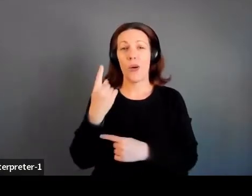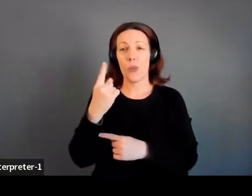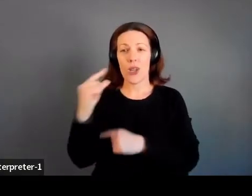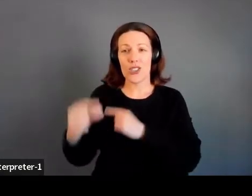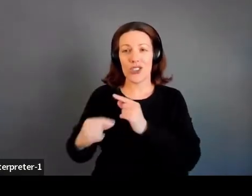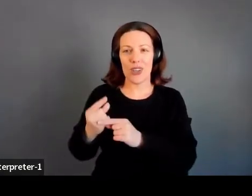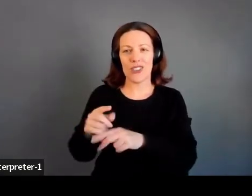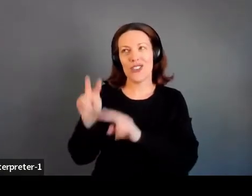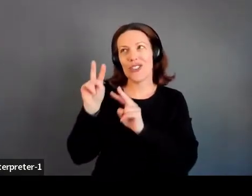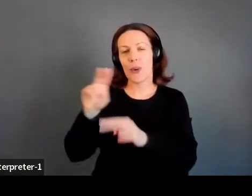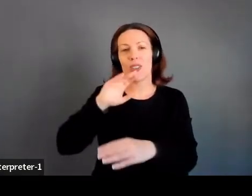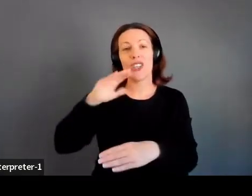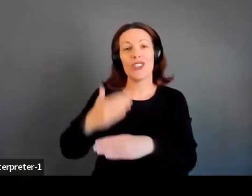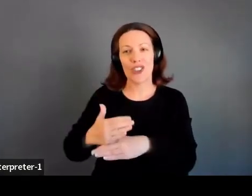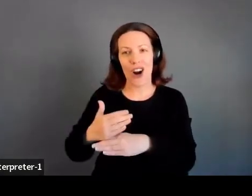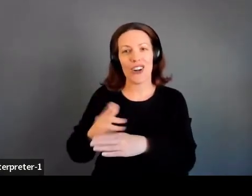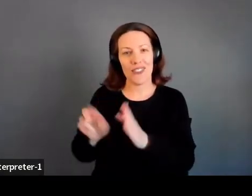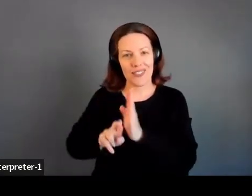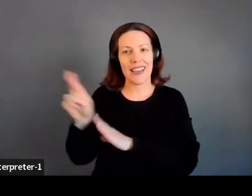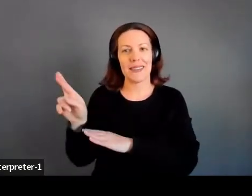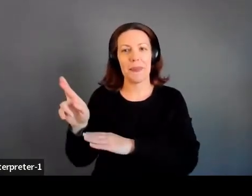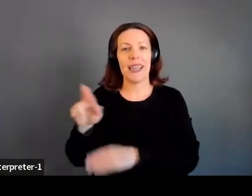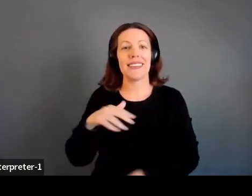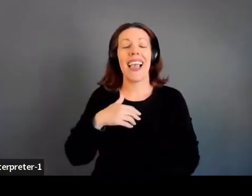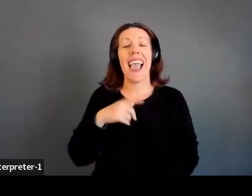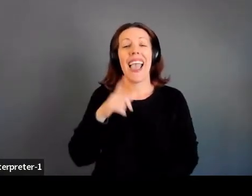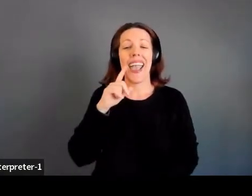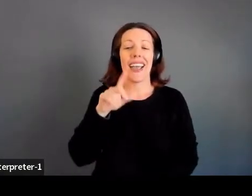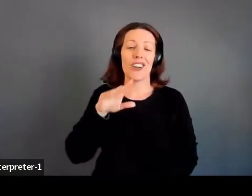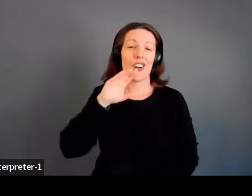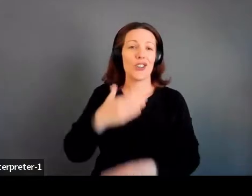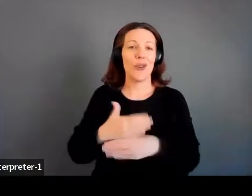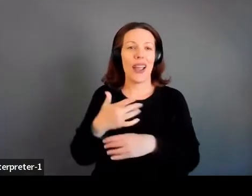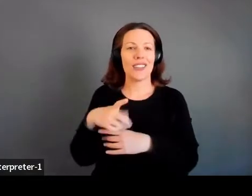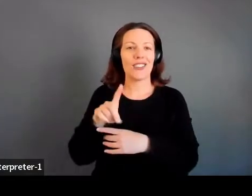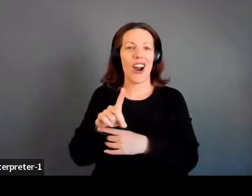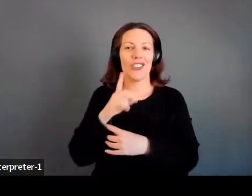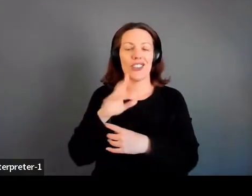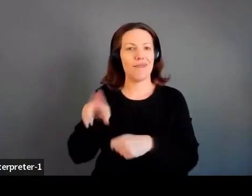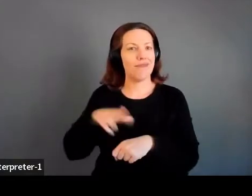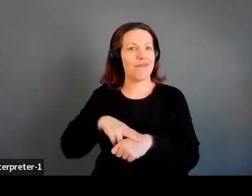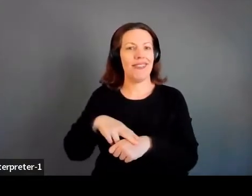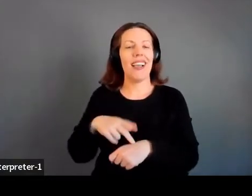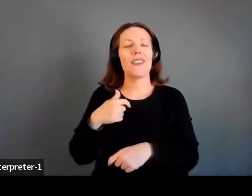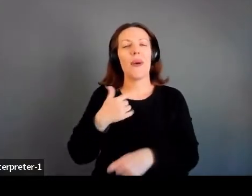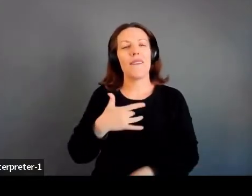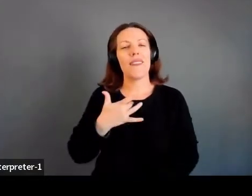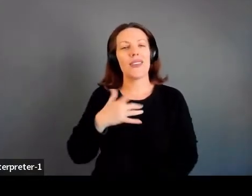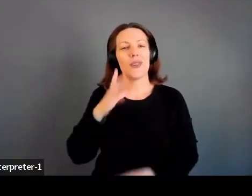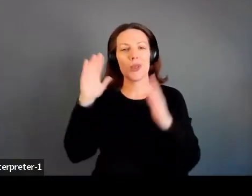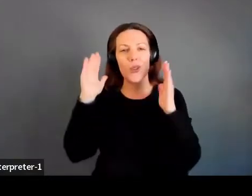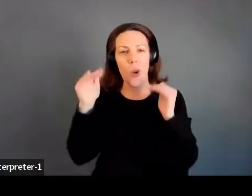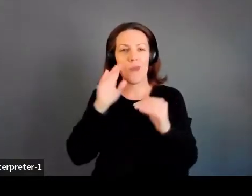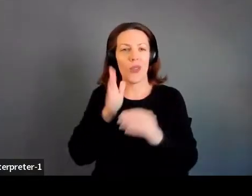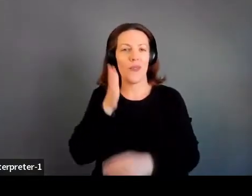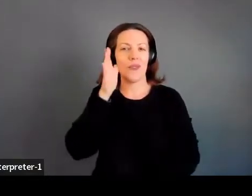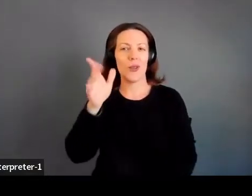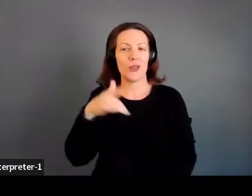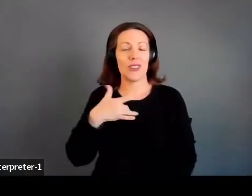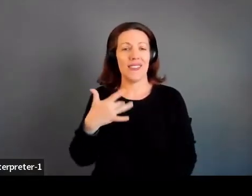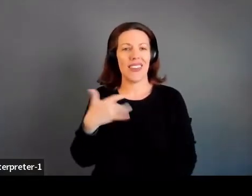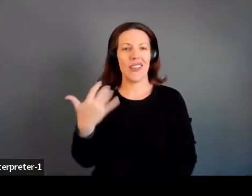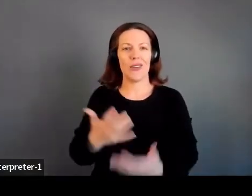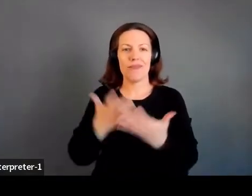her daughter fly to space. She's watching her granddaughter take it for granted. And that just gave me so much hope for the future because you see how much can change in a